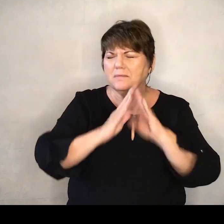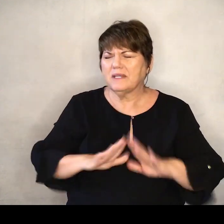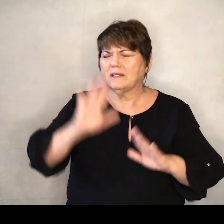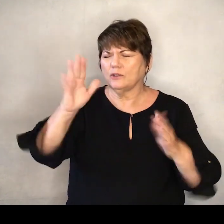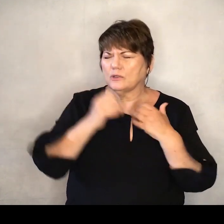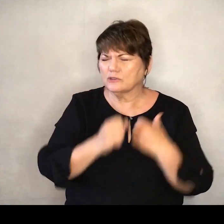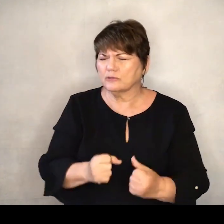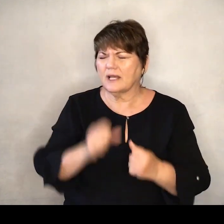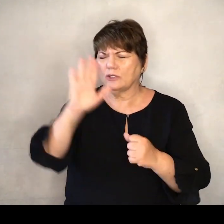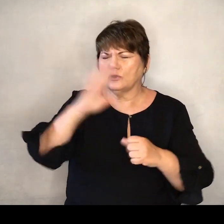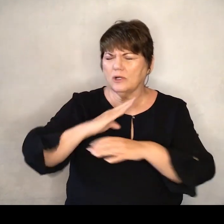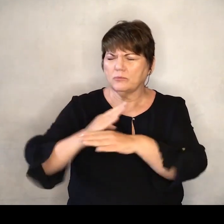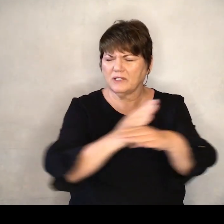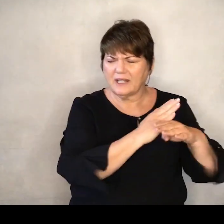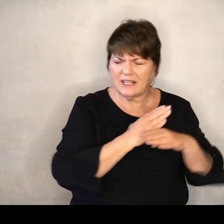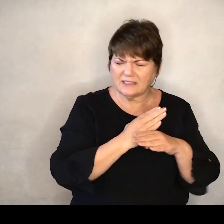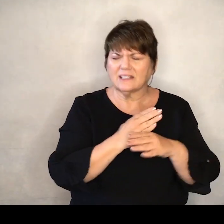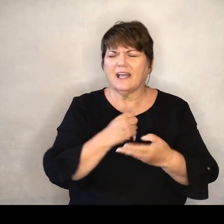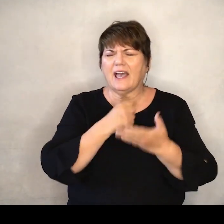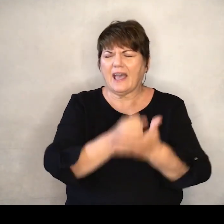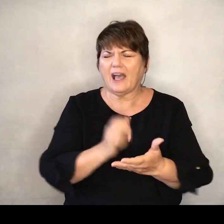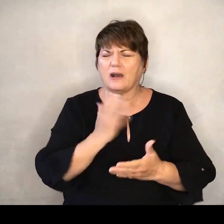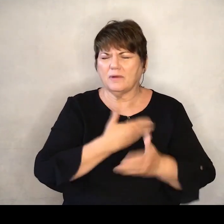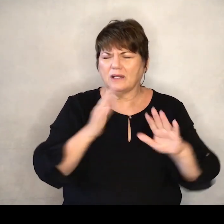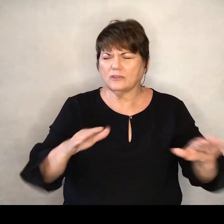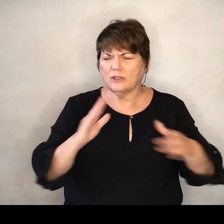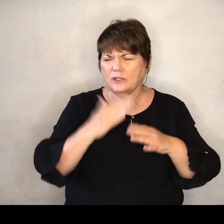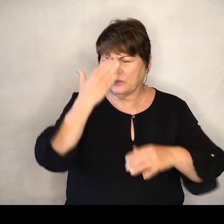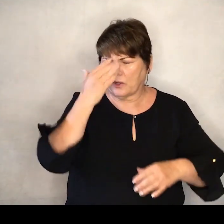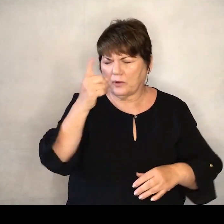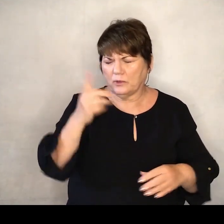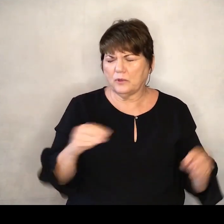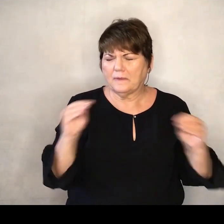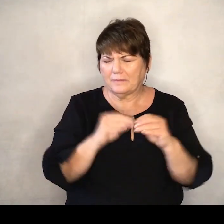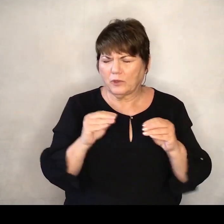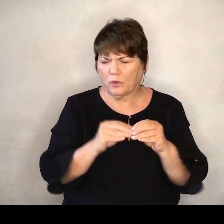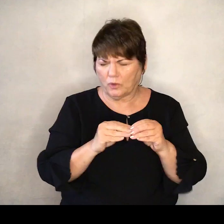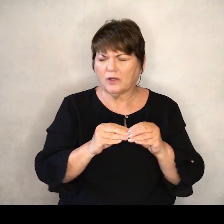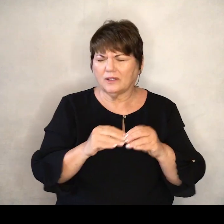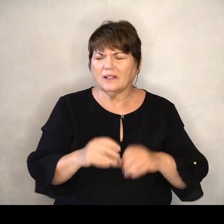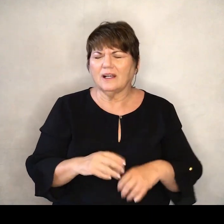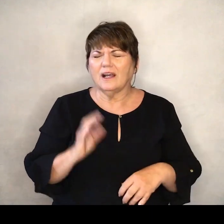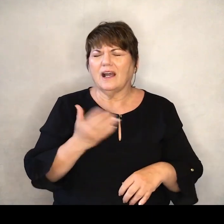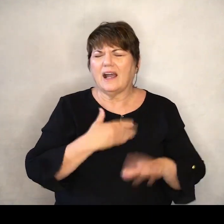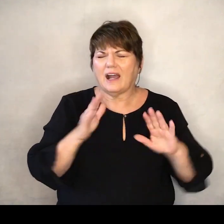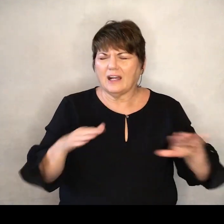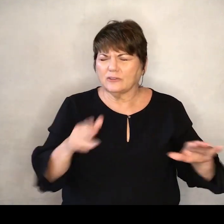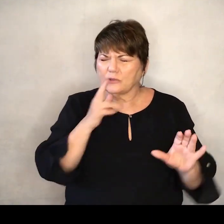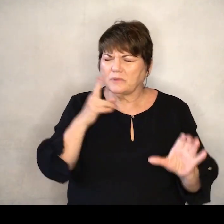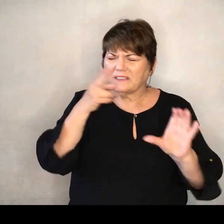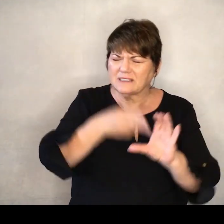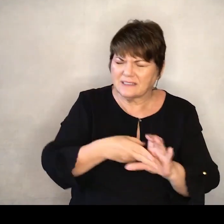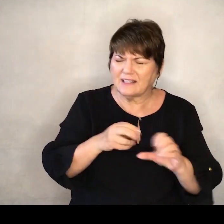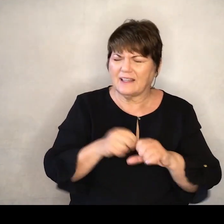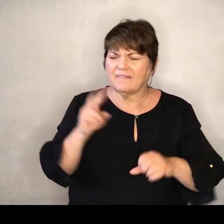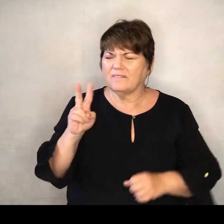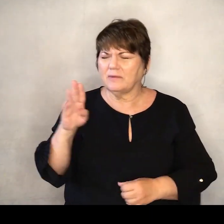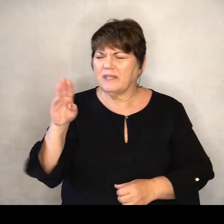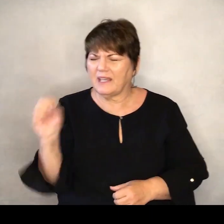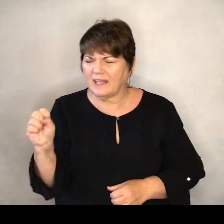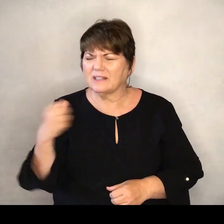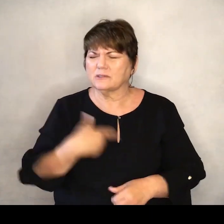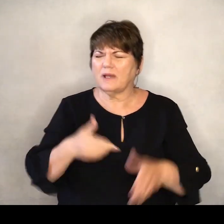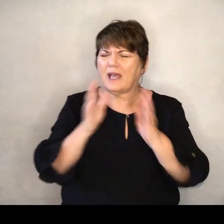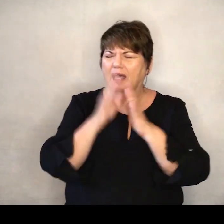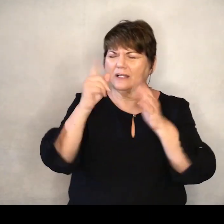And your protection As they help our kids know you more For the children who are participating in VBS We ask